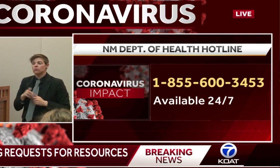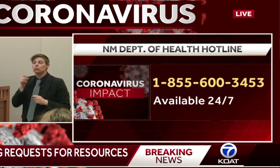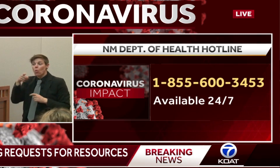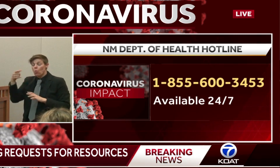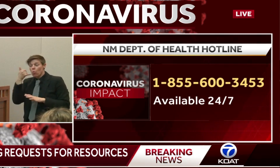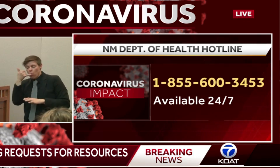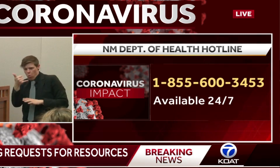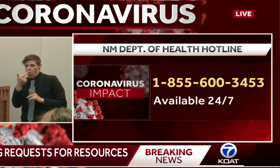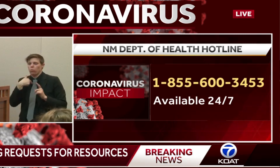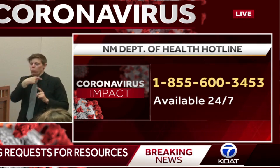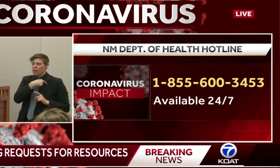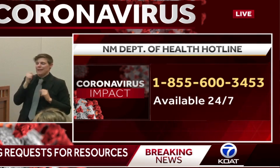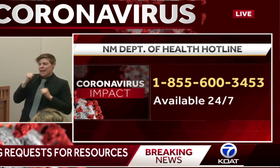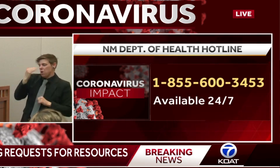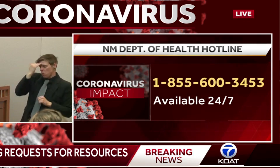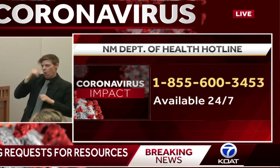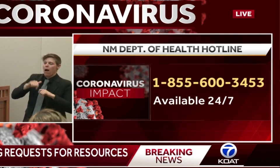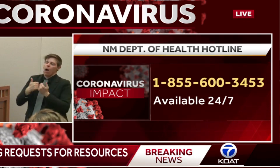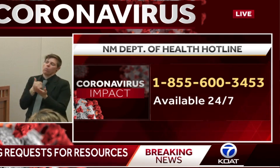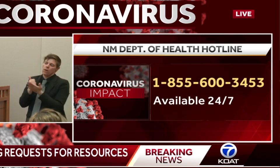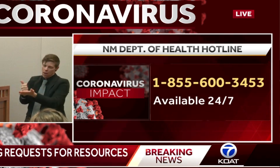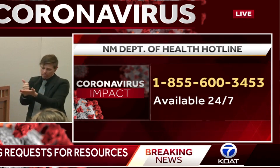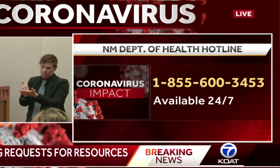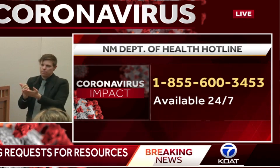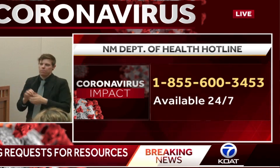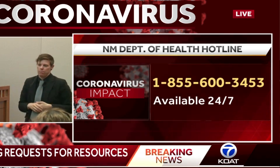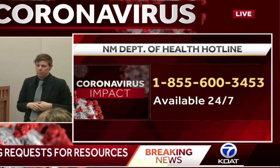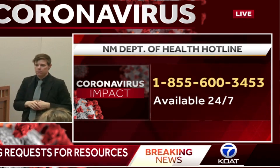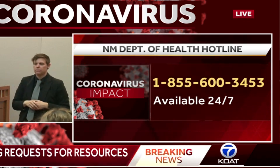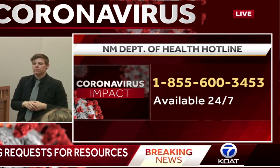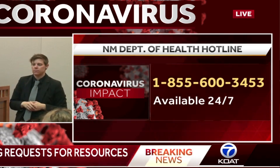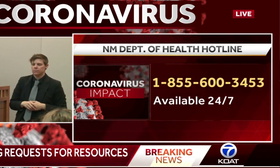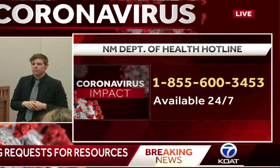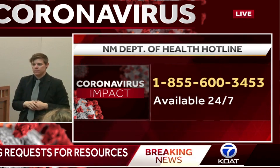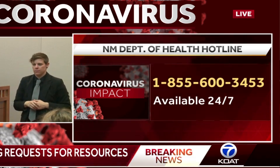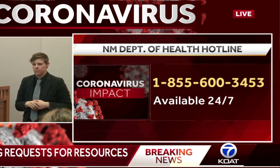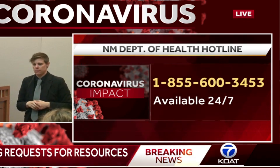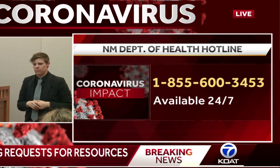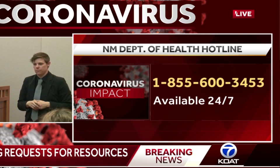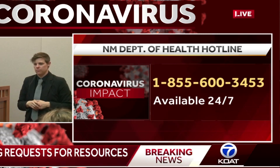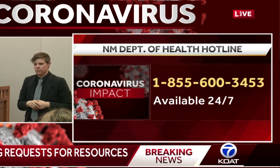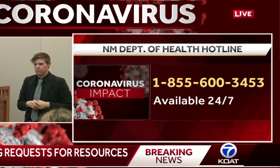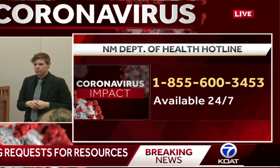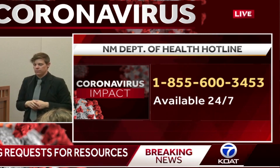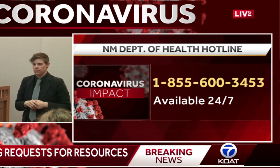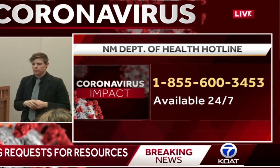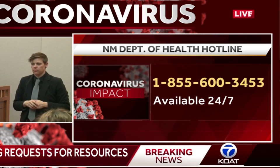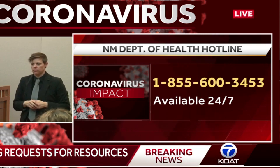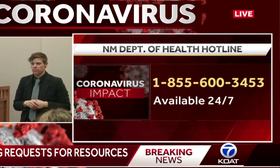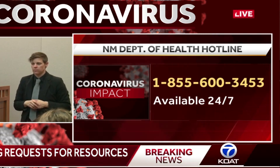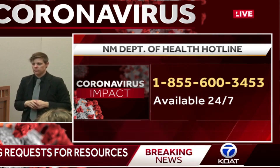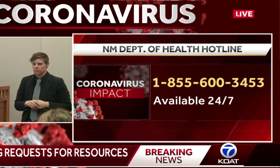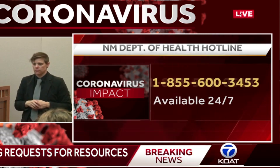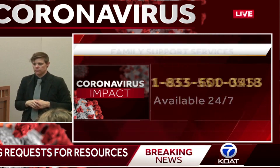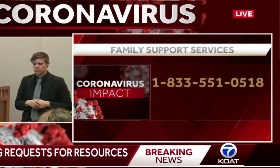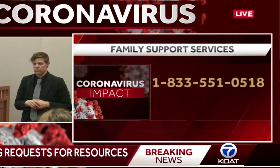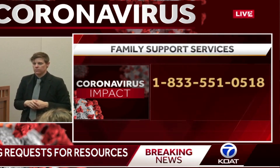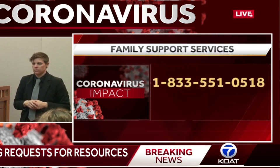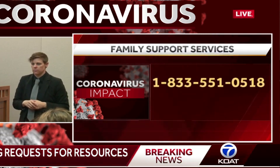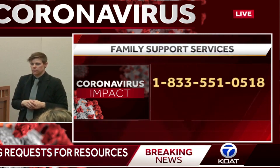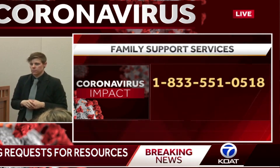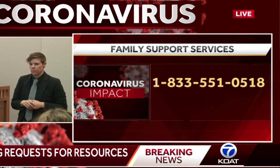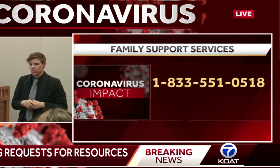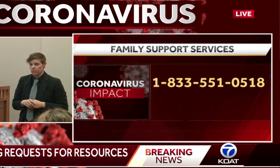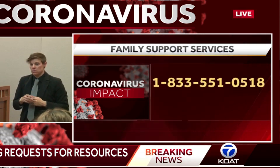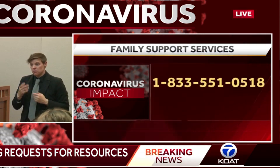communications in emergency preparedness and emergency responding. And I had lots of folks say, in this day and age, you don't need telephone numbers.